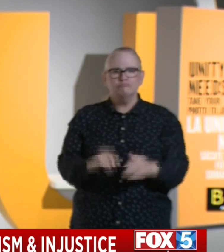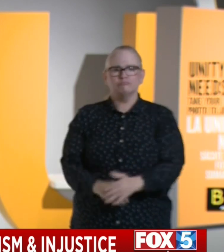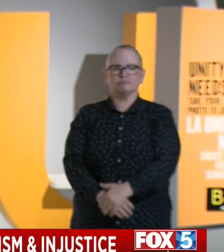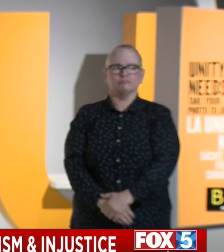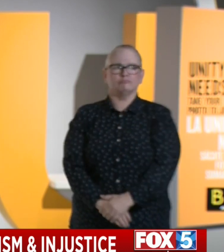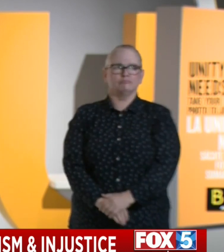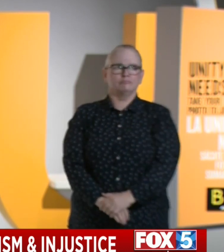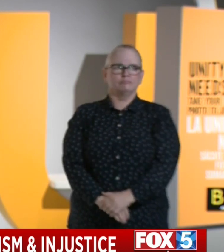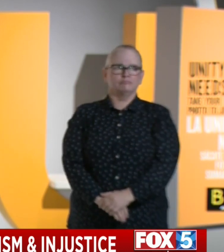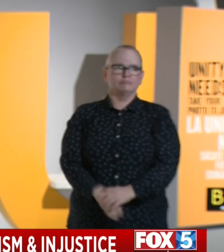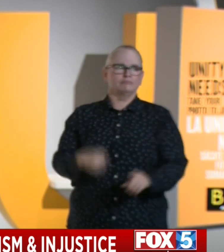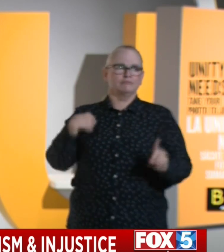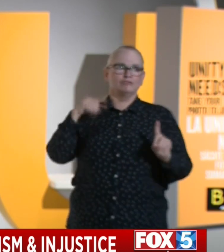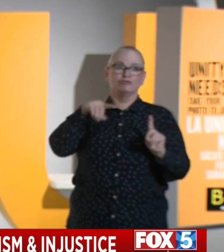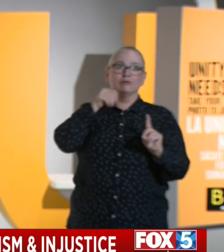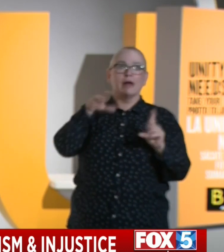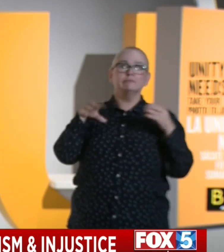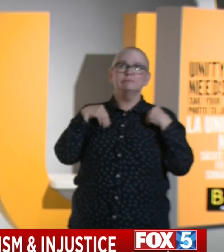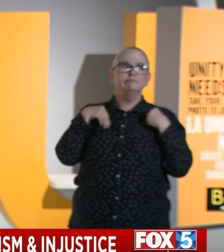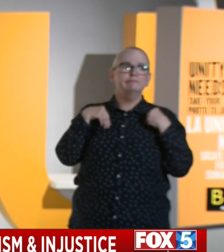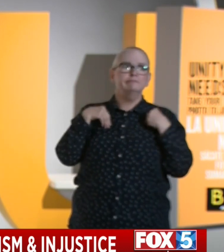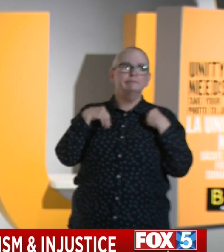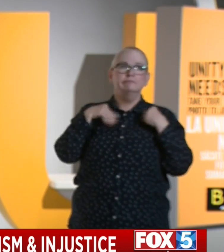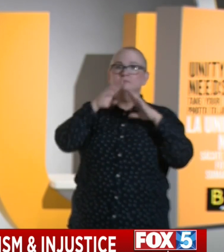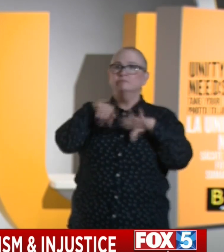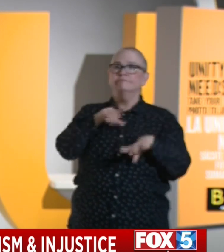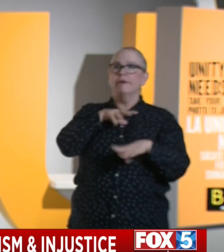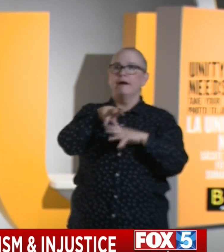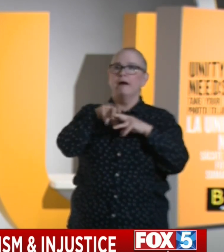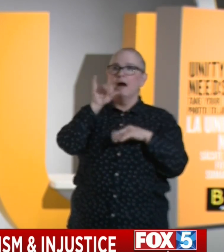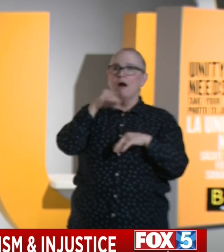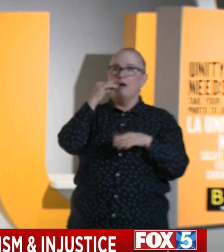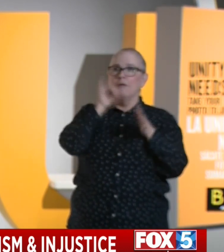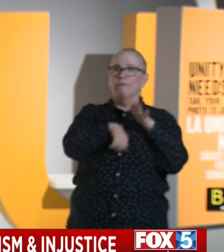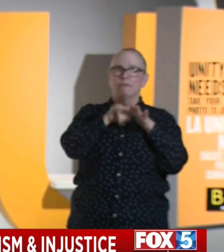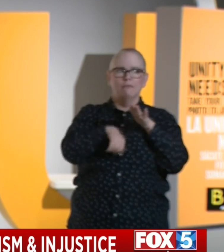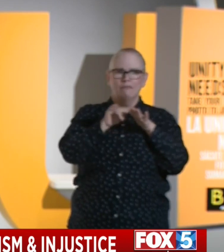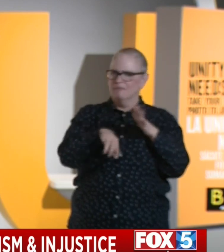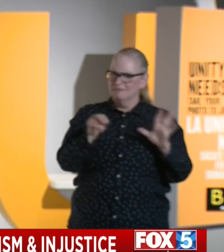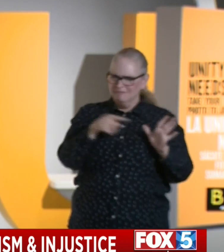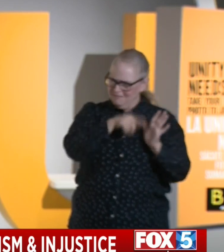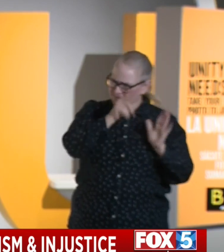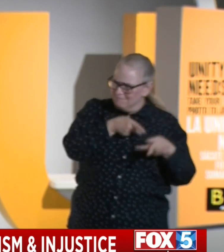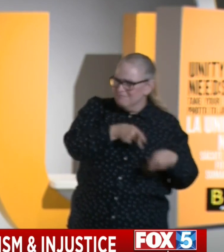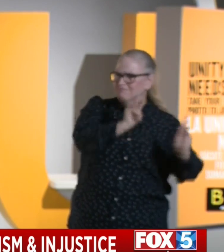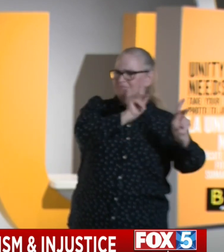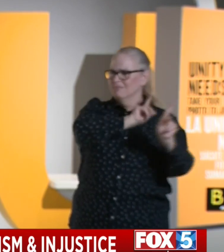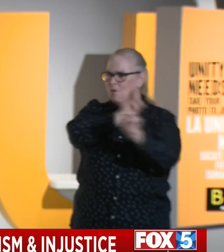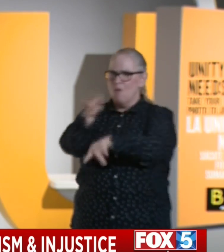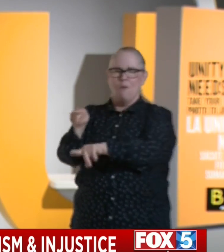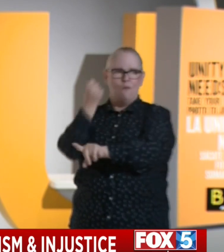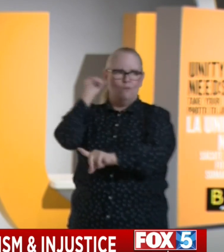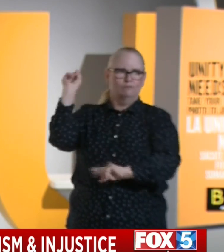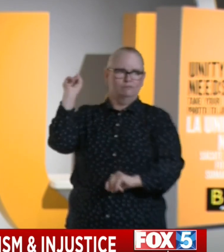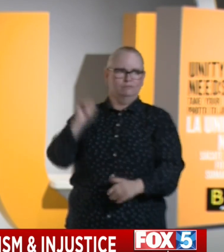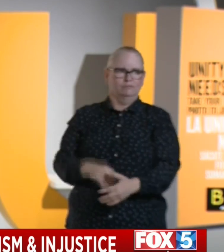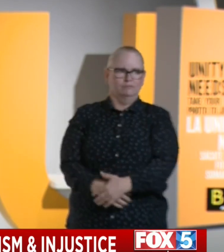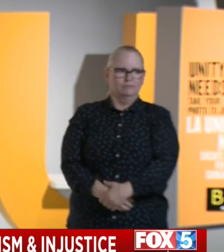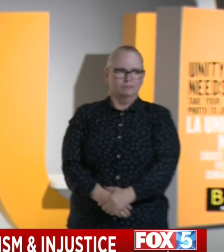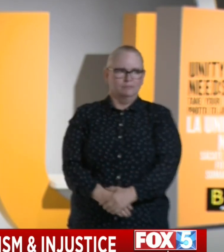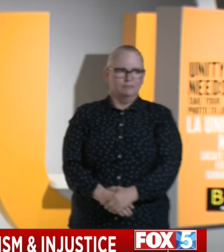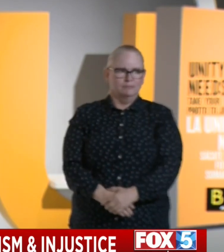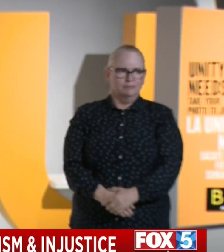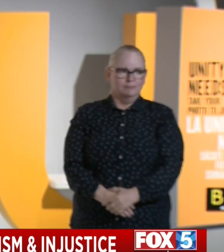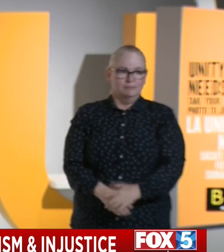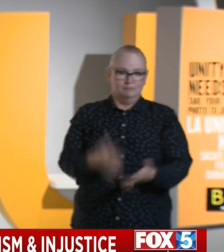accept. And that's silence and violence. And silence does no one any good and violence is just unacceptable. So what I tell